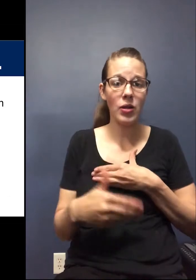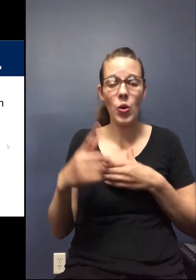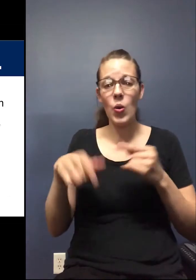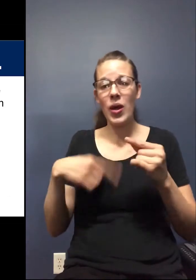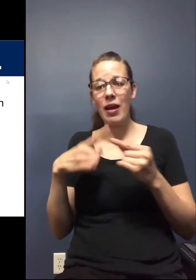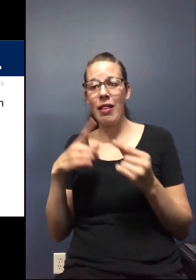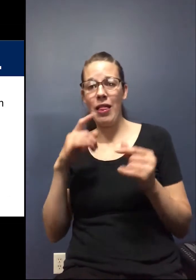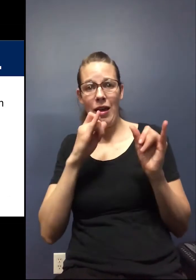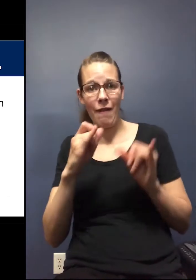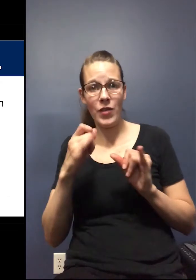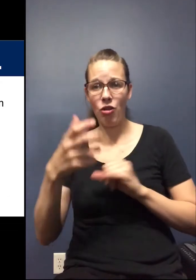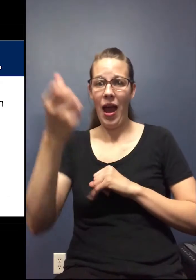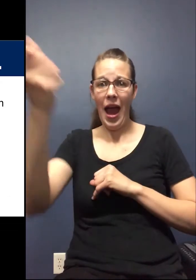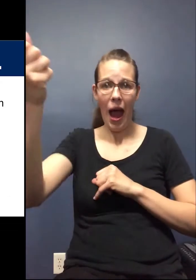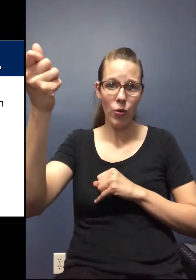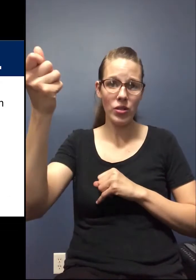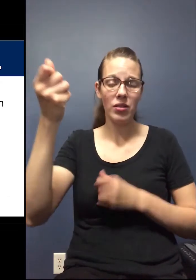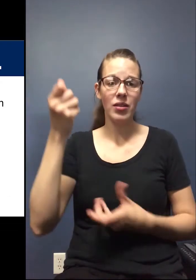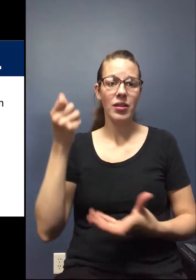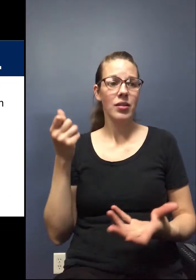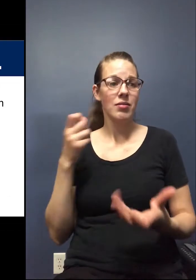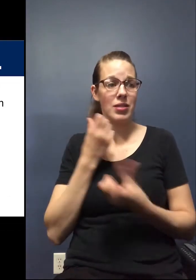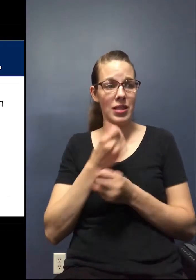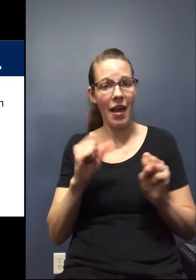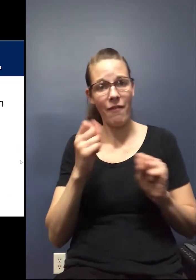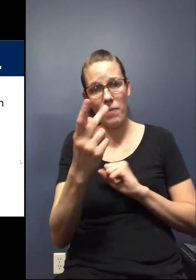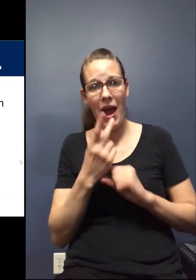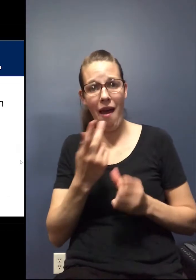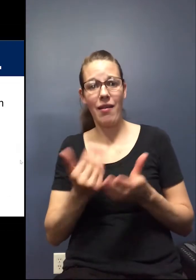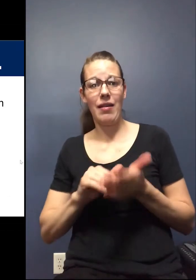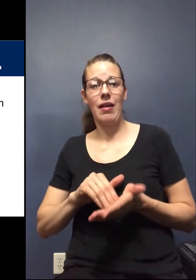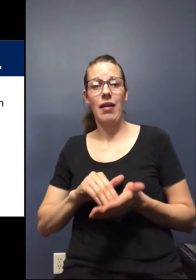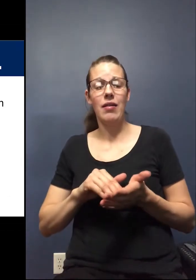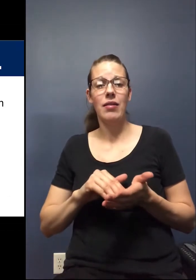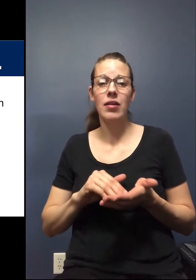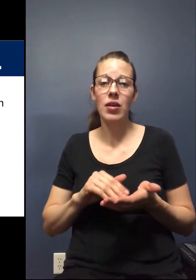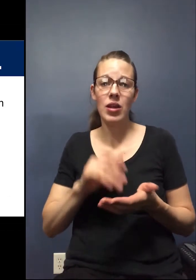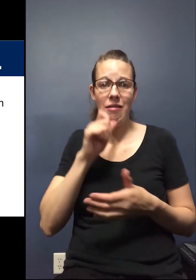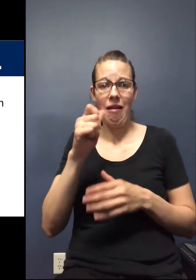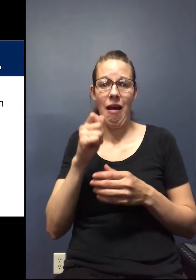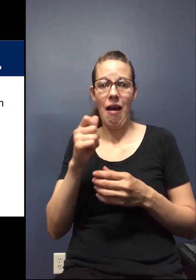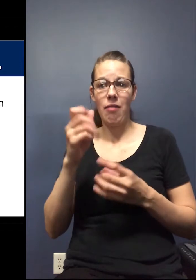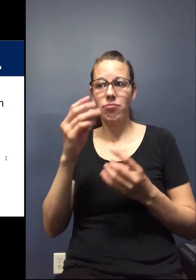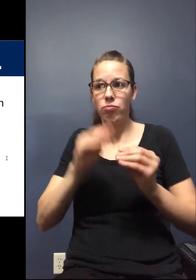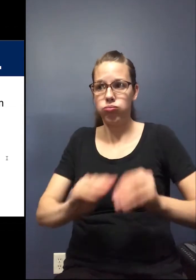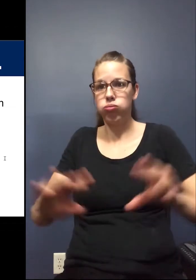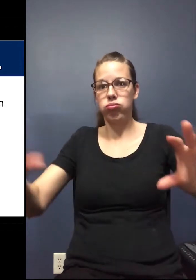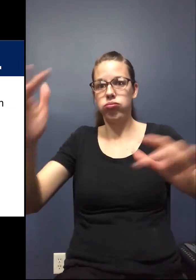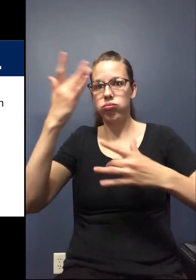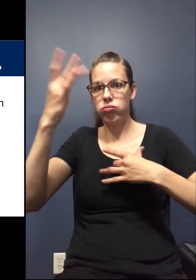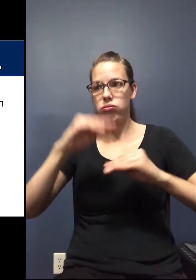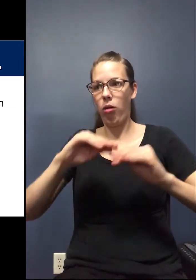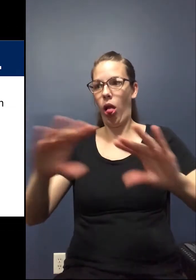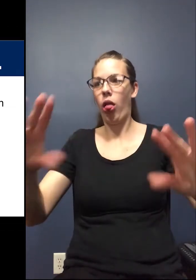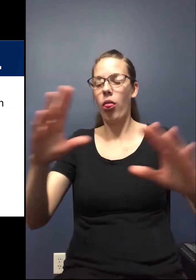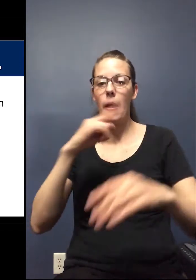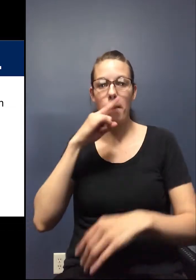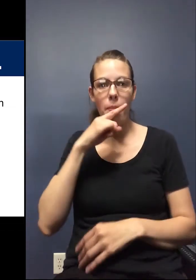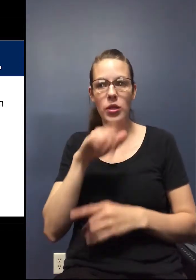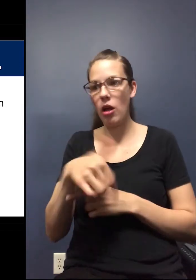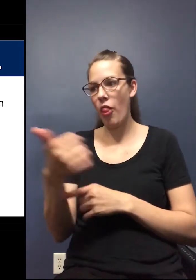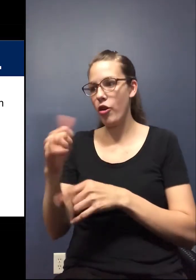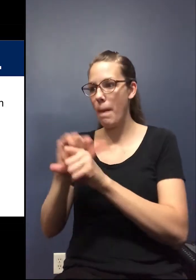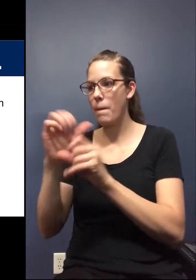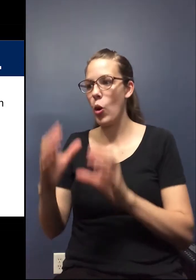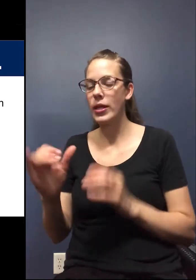when to take the individual out of the work site, when can we safely have them come back so they're not infectious to infect the public as well